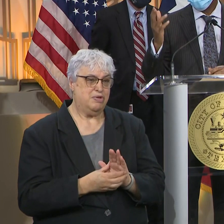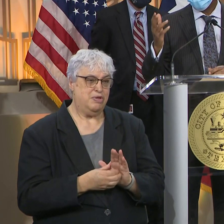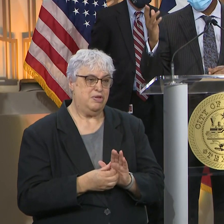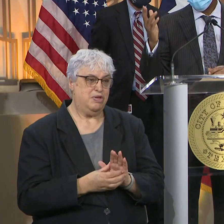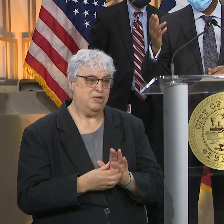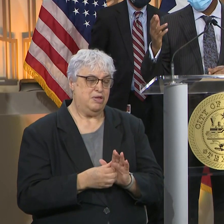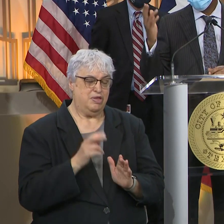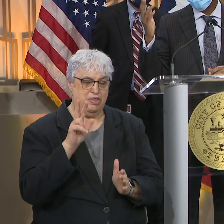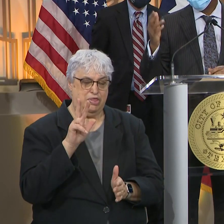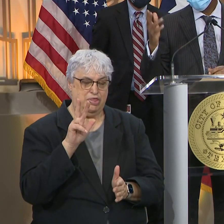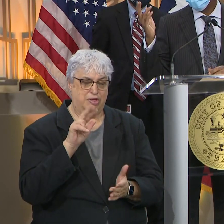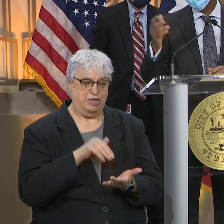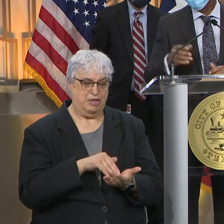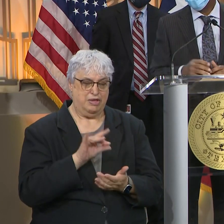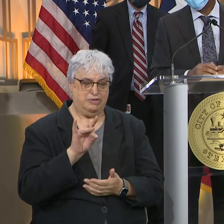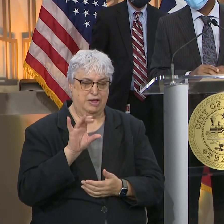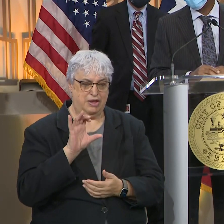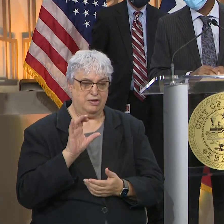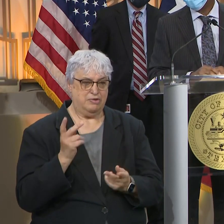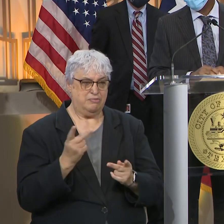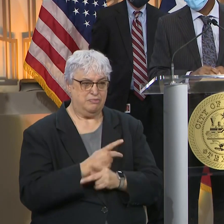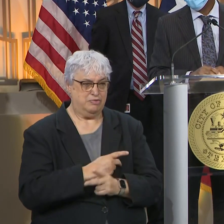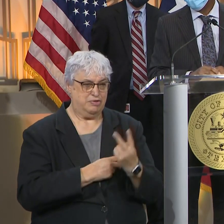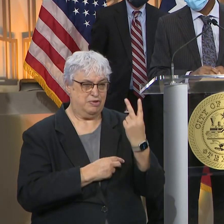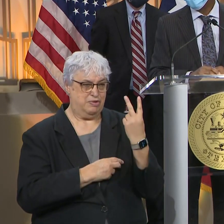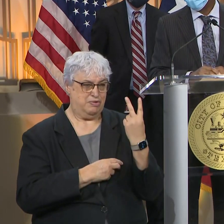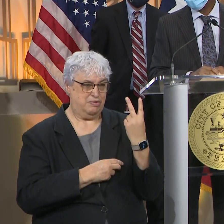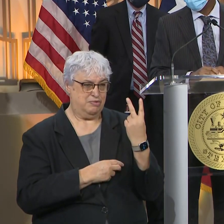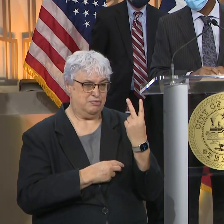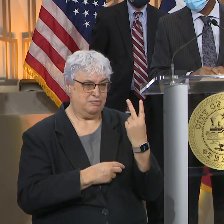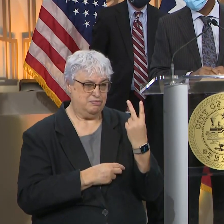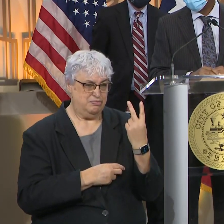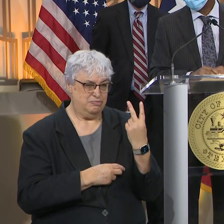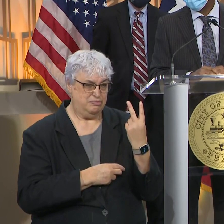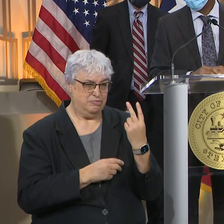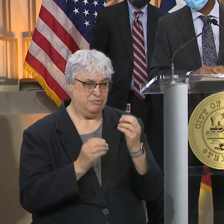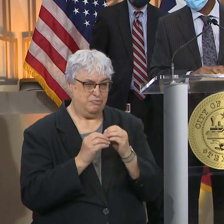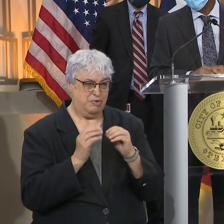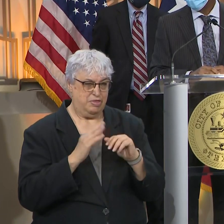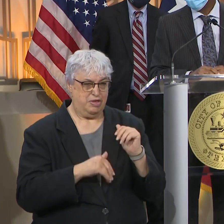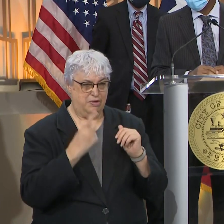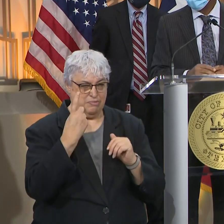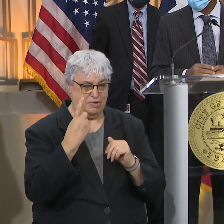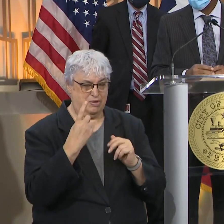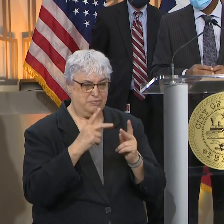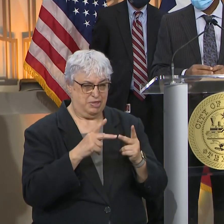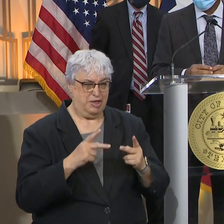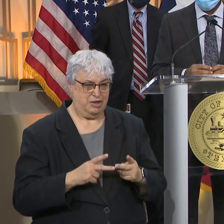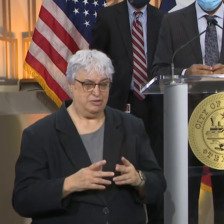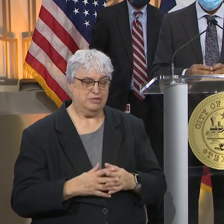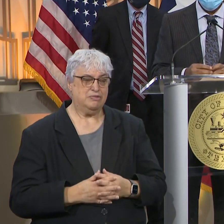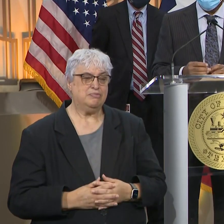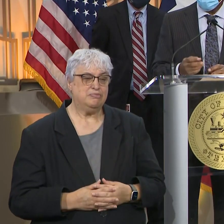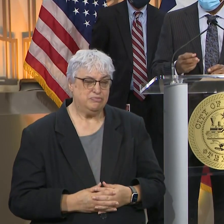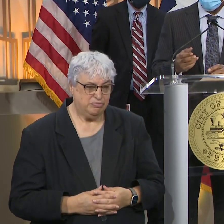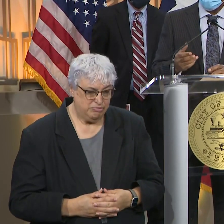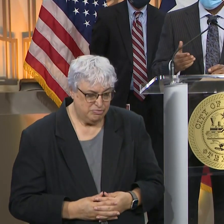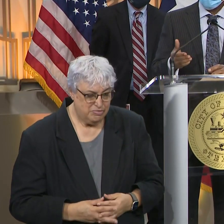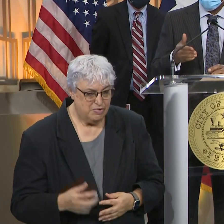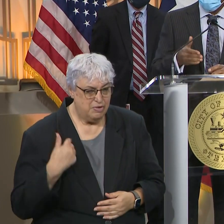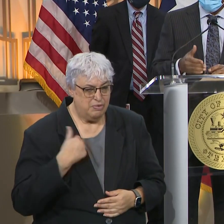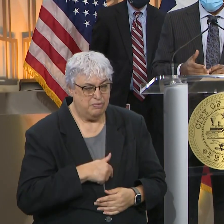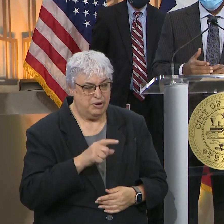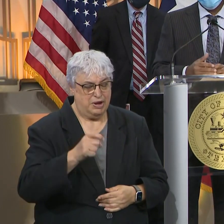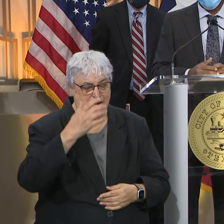you could take that 3,800 and multiply it by two if there was more than one site. But it does require us to know